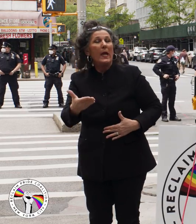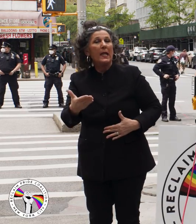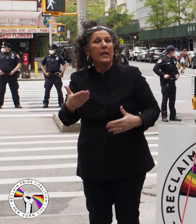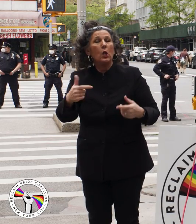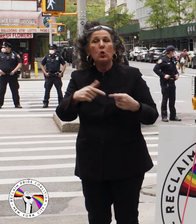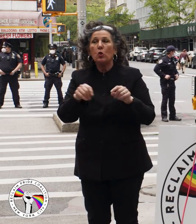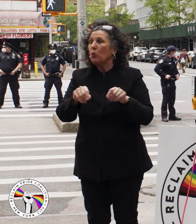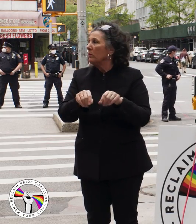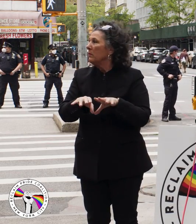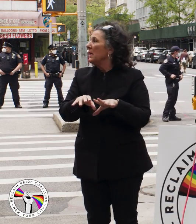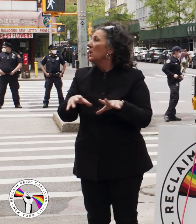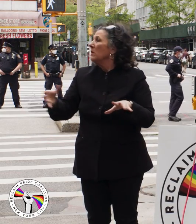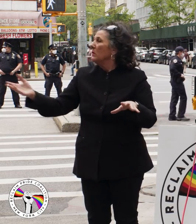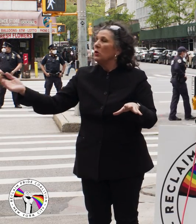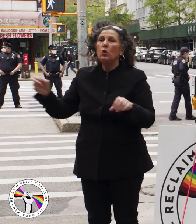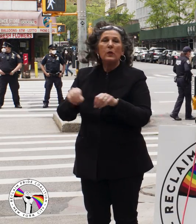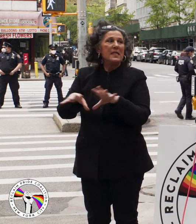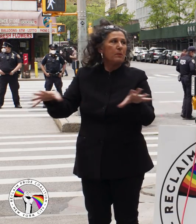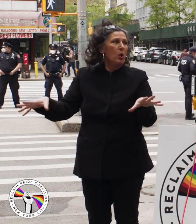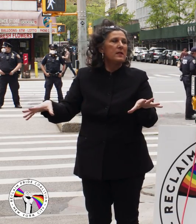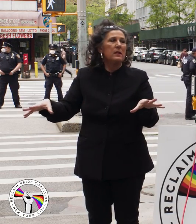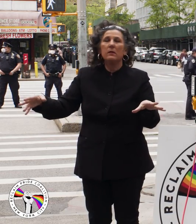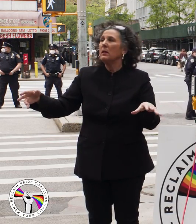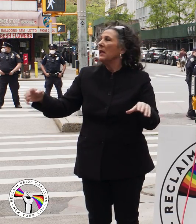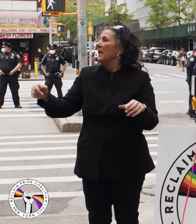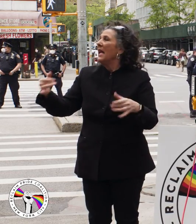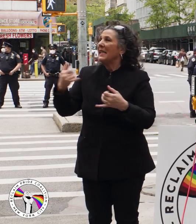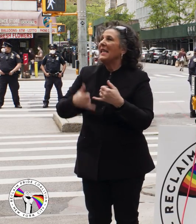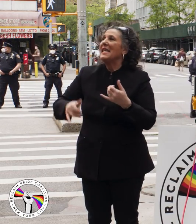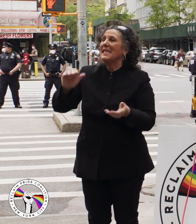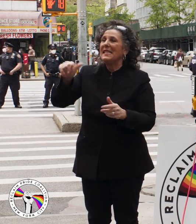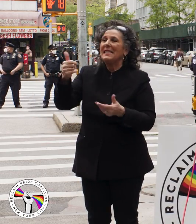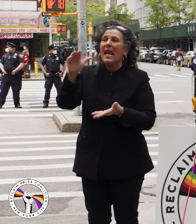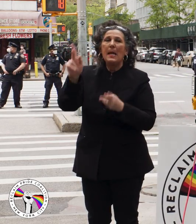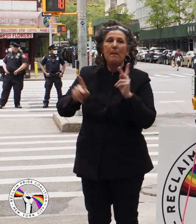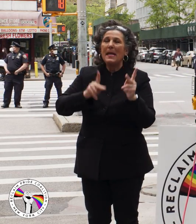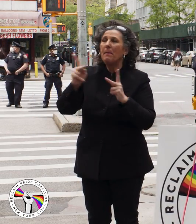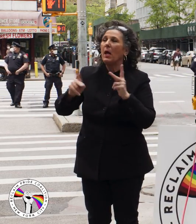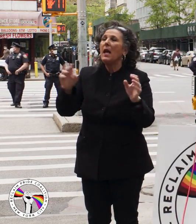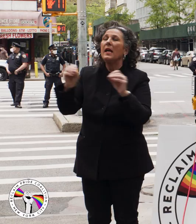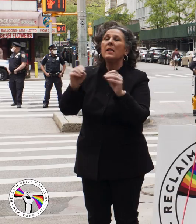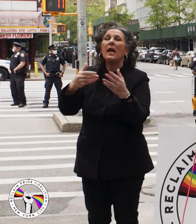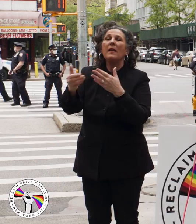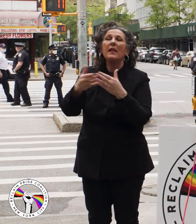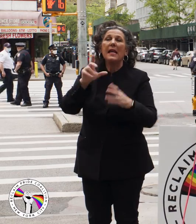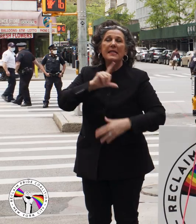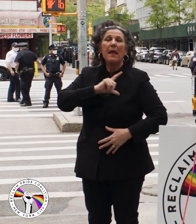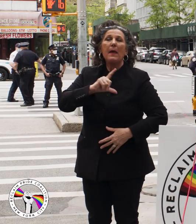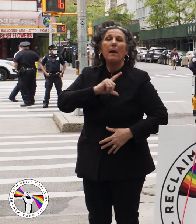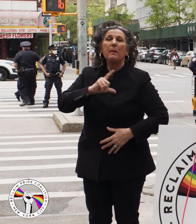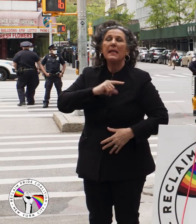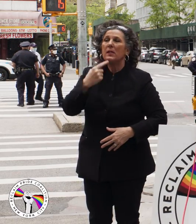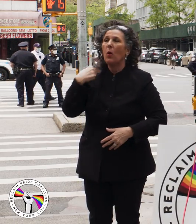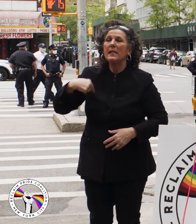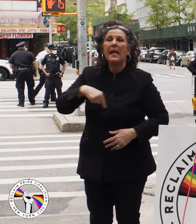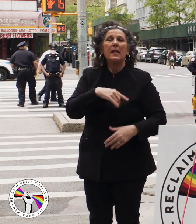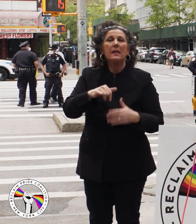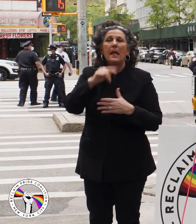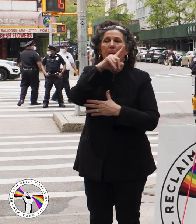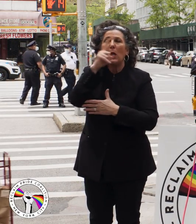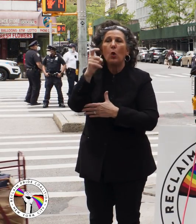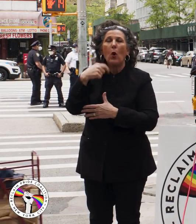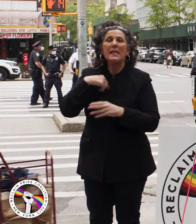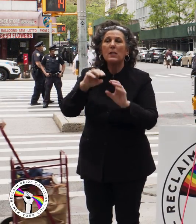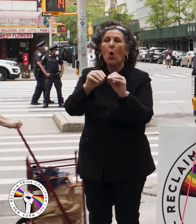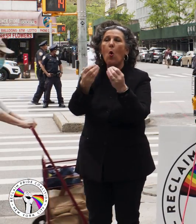disperse in groups of less than 10 people. Nonetheless, the police are telling us that because